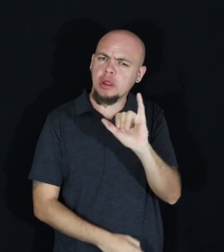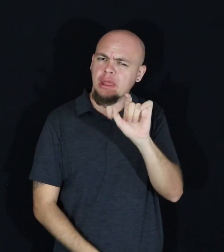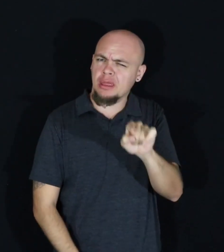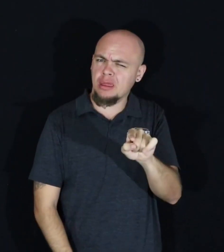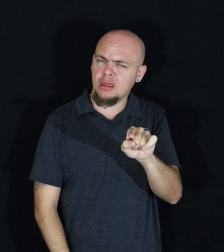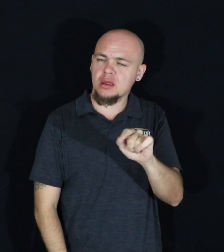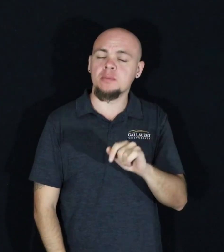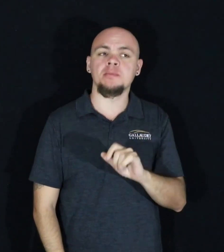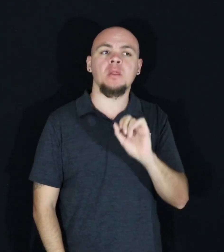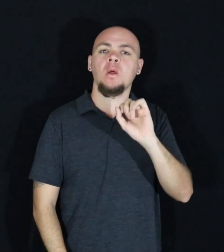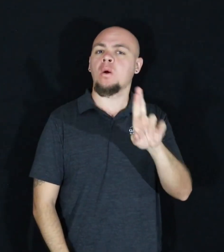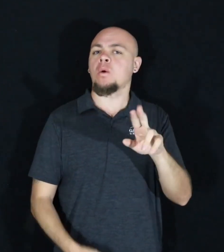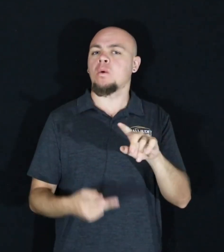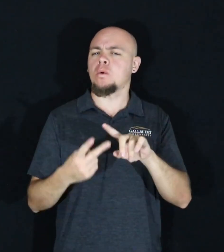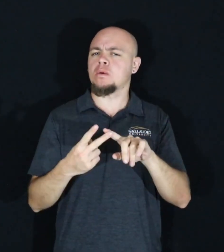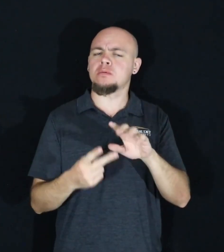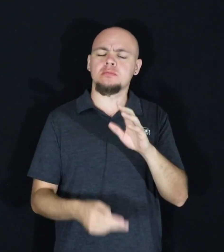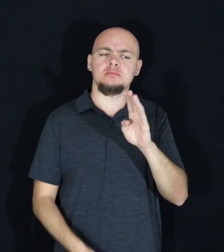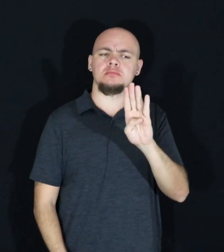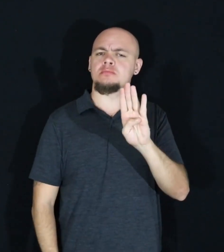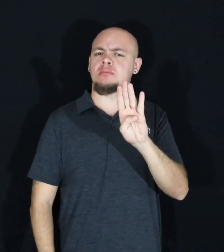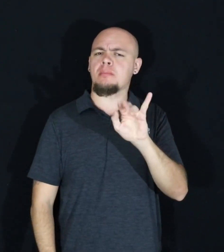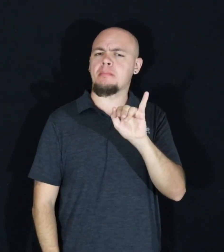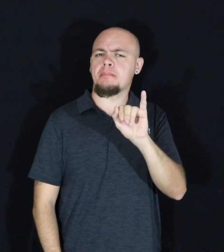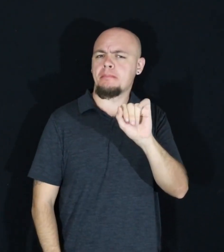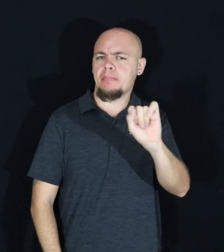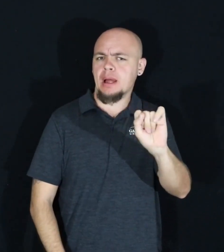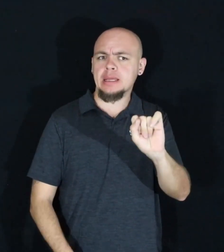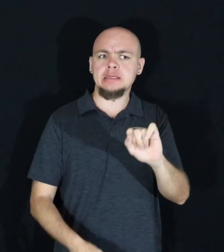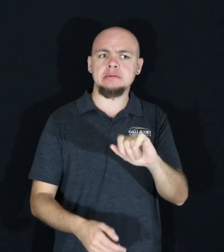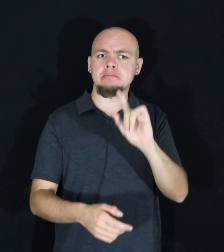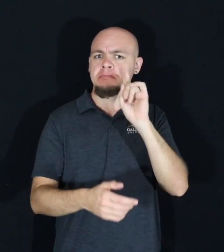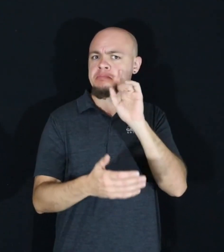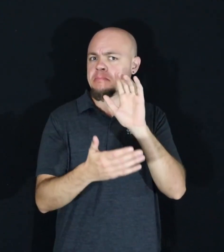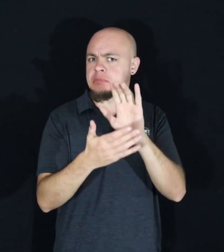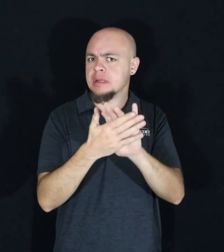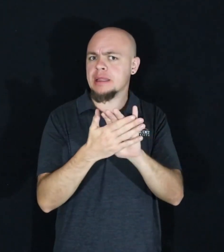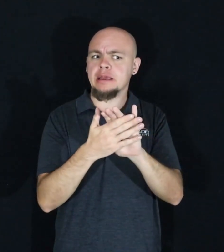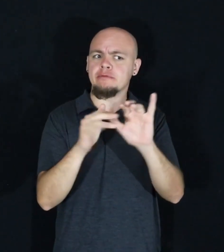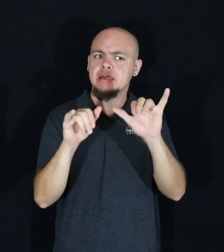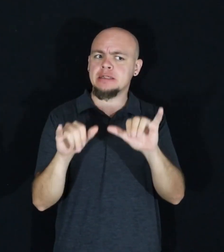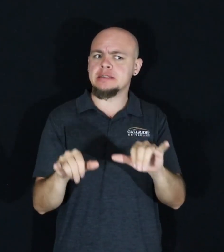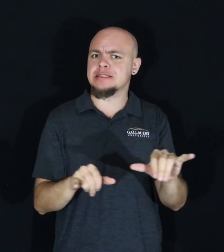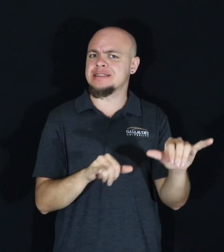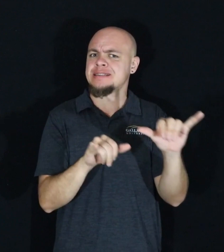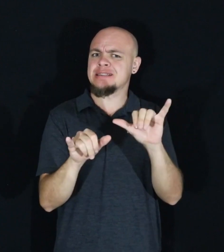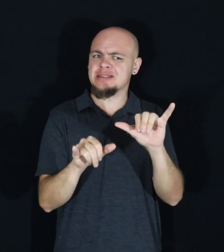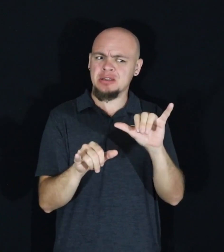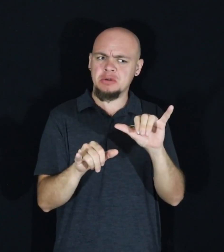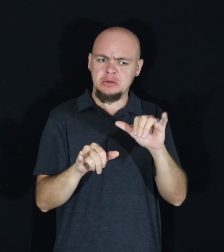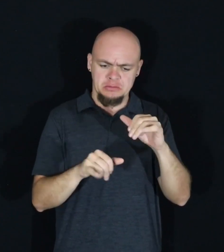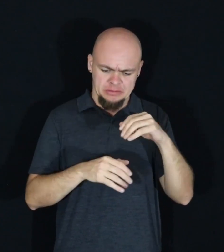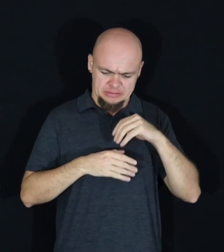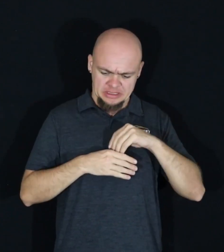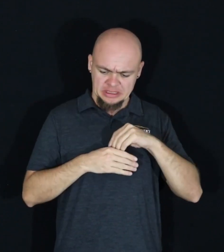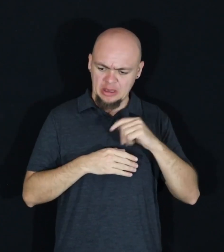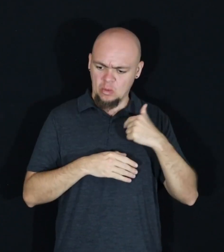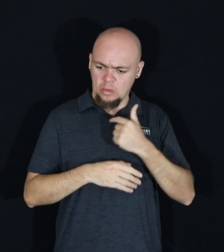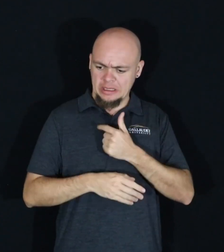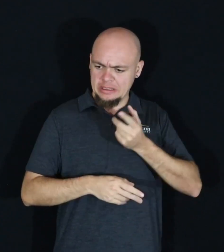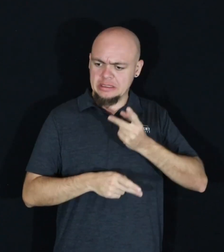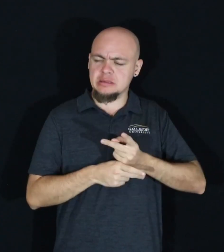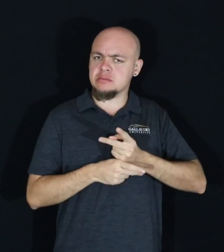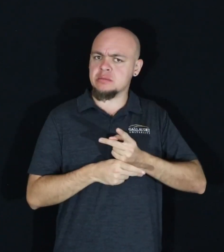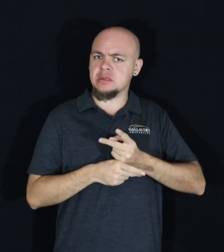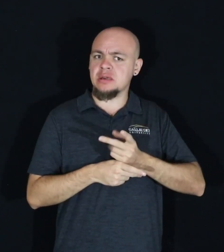what biases, beliefs, and standards we have that limit us from ever